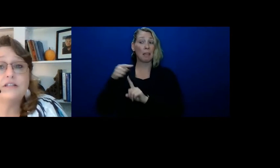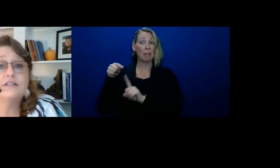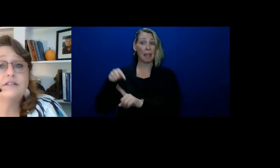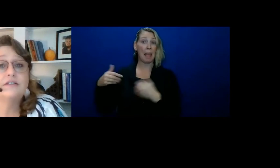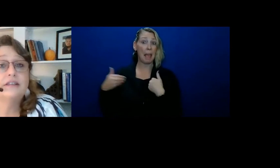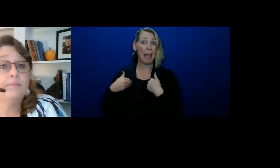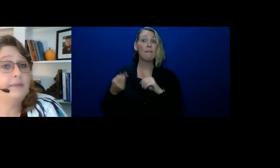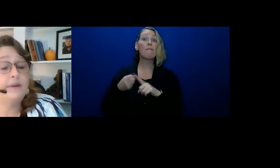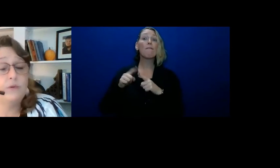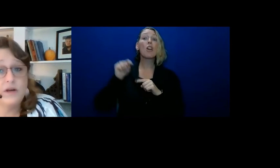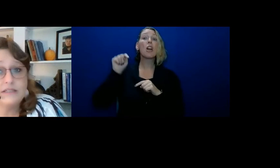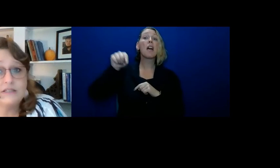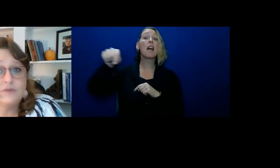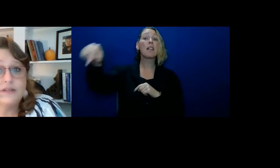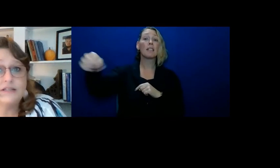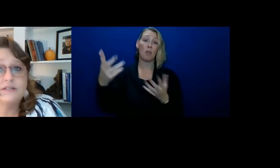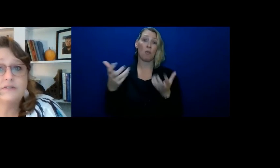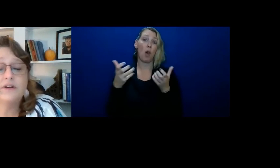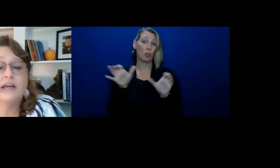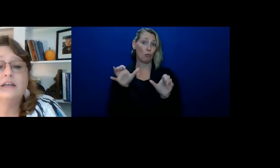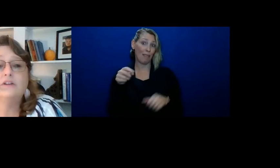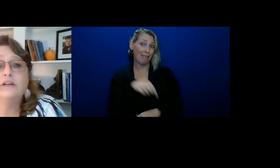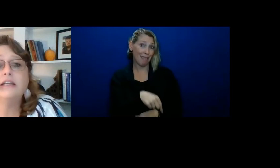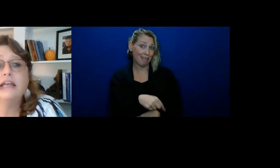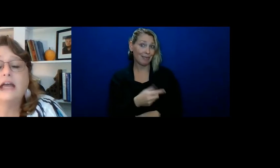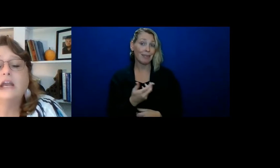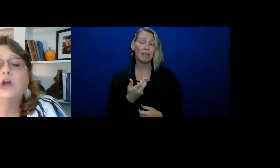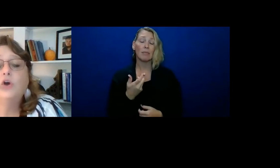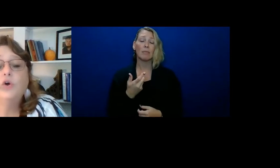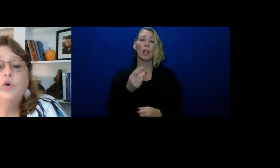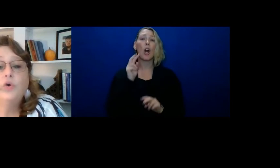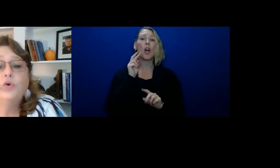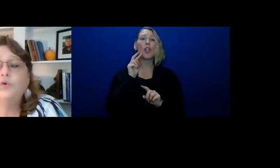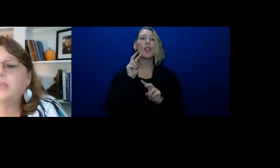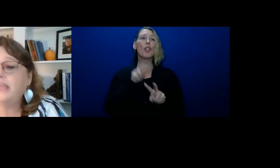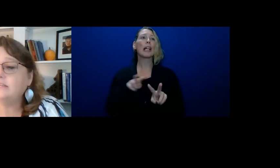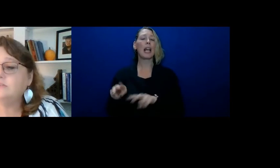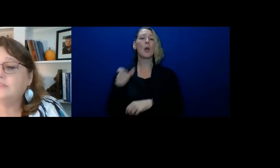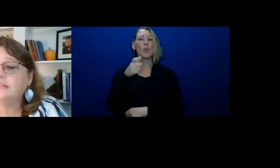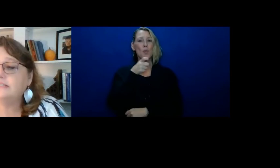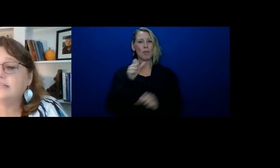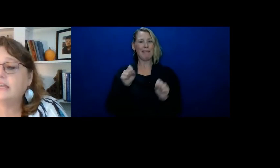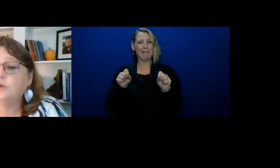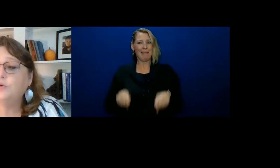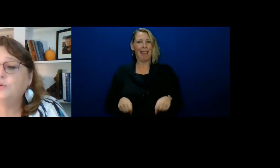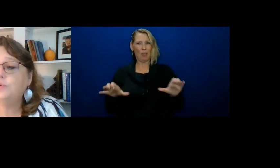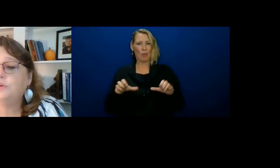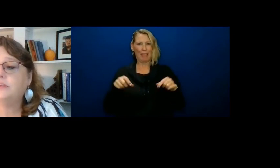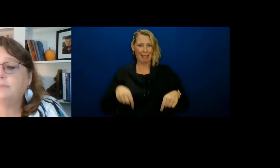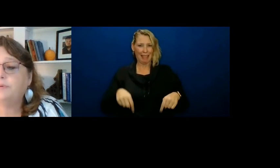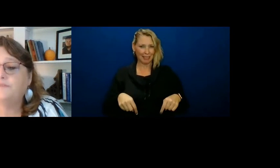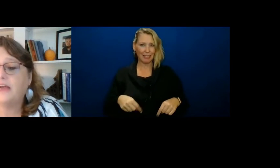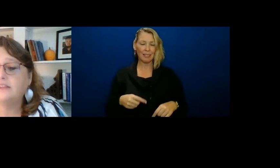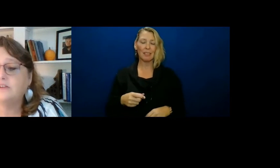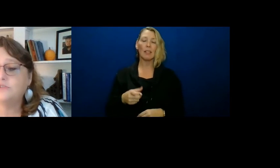have friends that maybe want to do this, right? Looking at who can do this and who can provide those